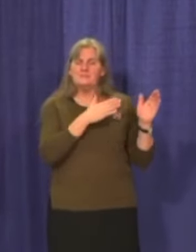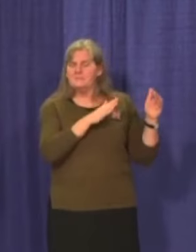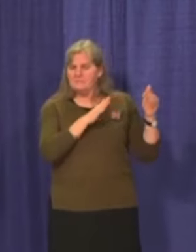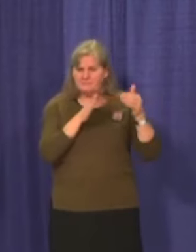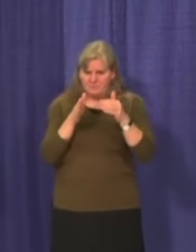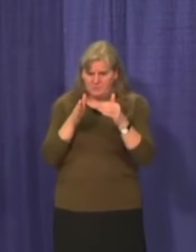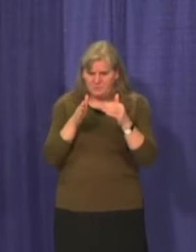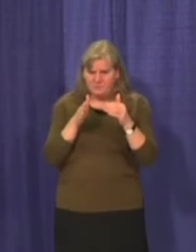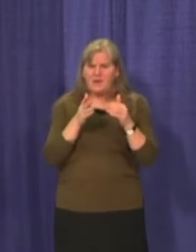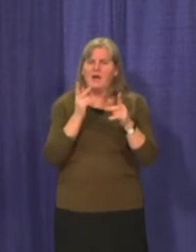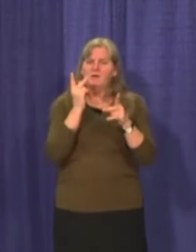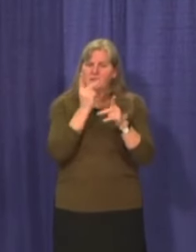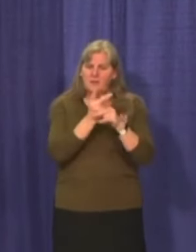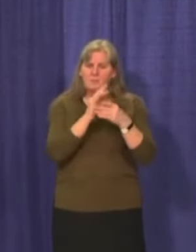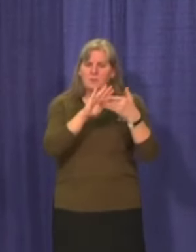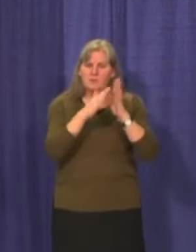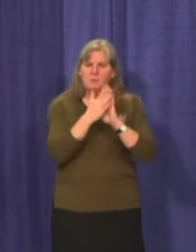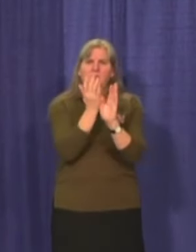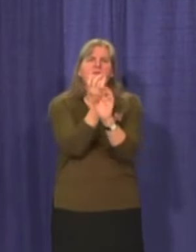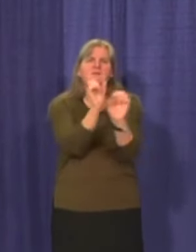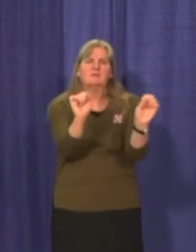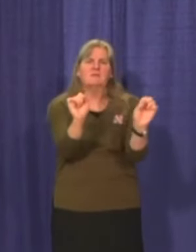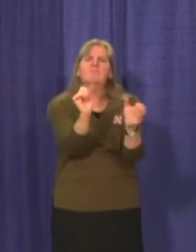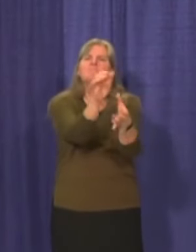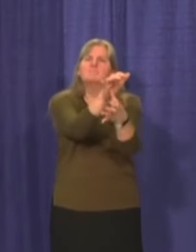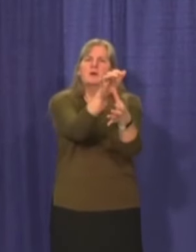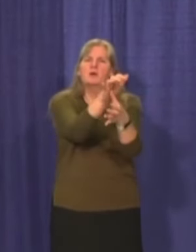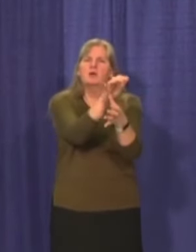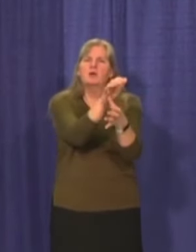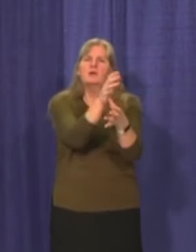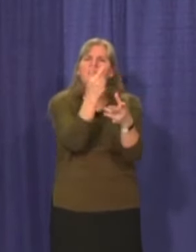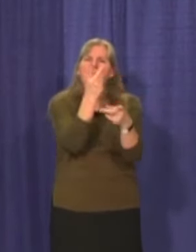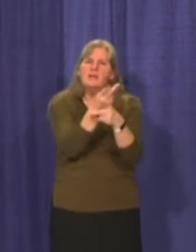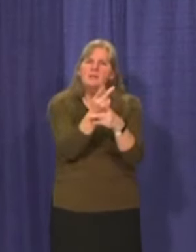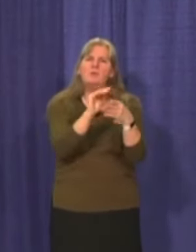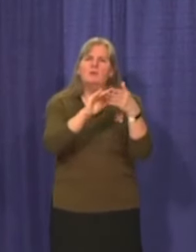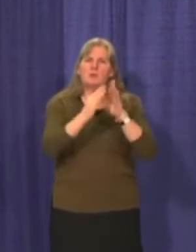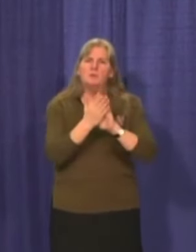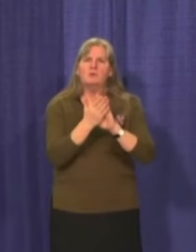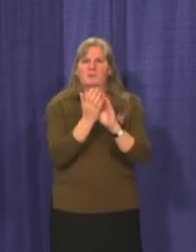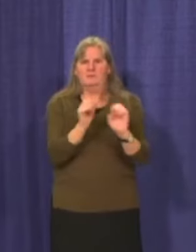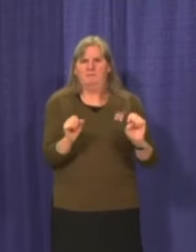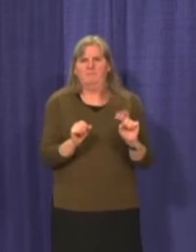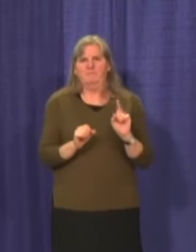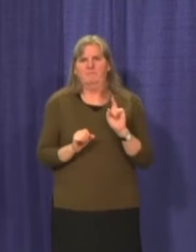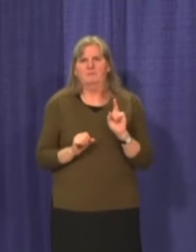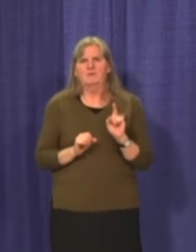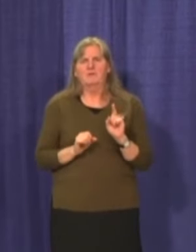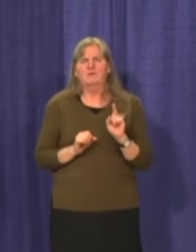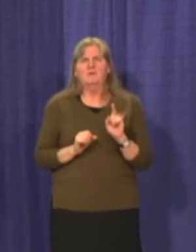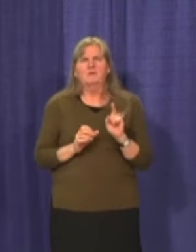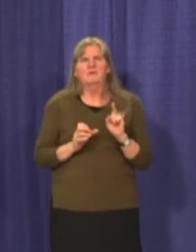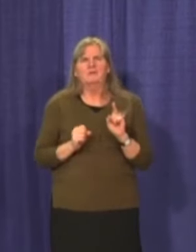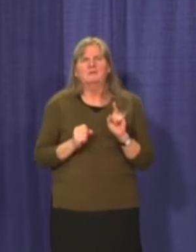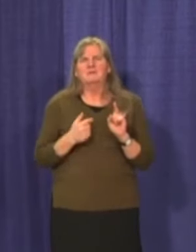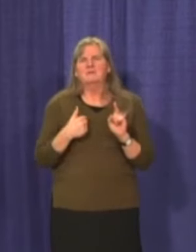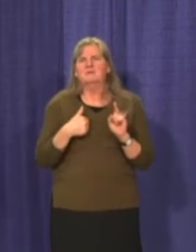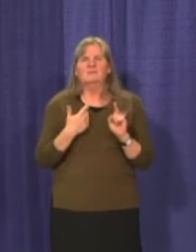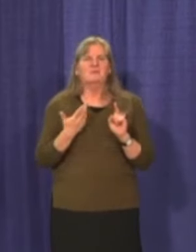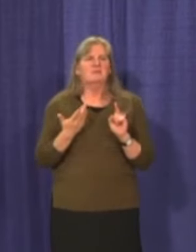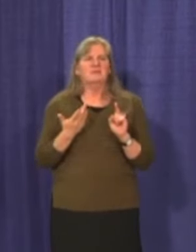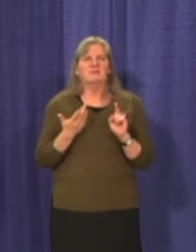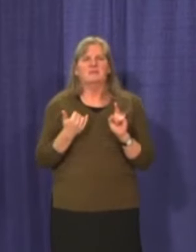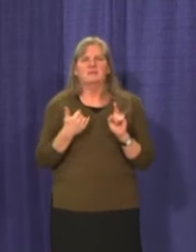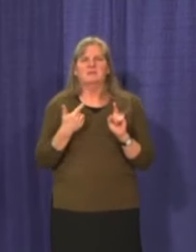how to keep the community safe. That's our main job. And so, uh, uh, I've made no overture towards